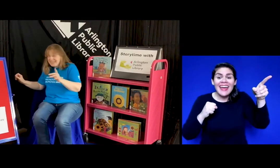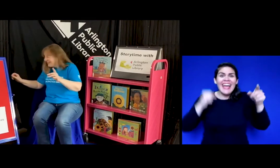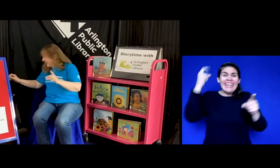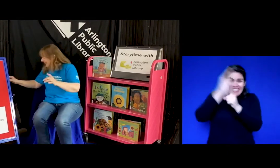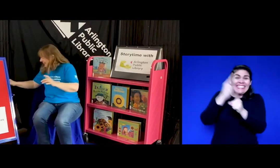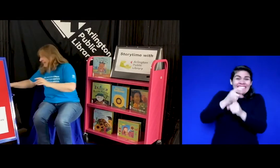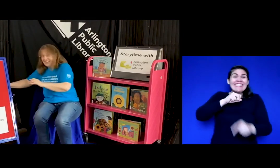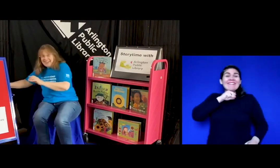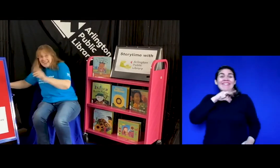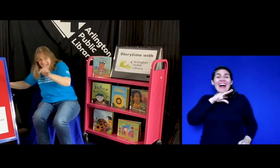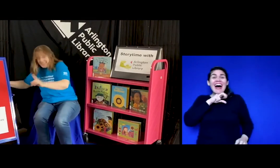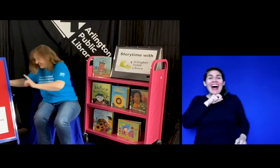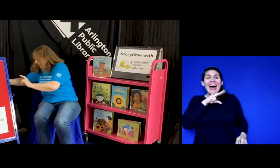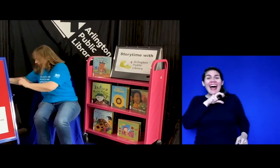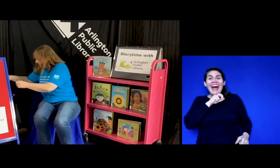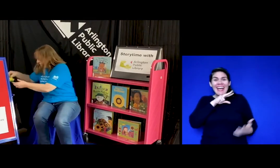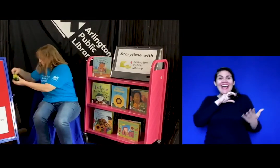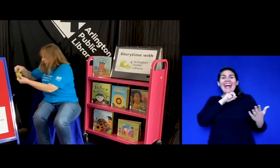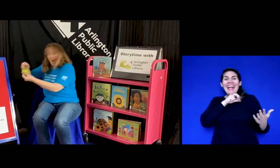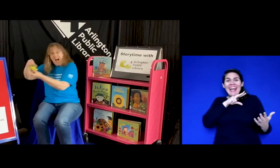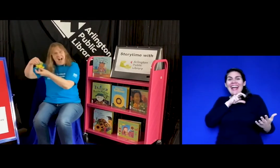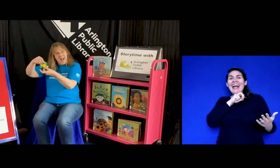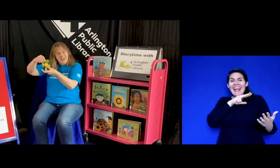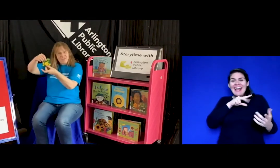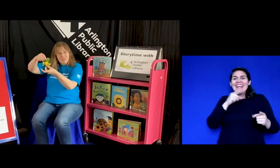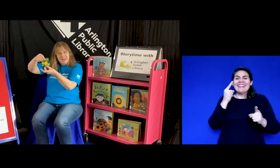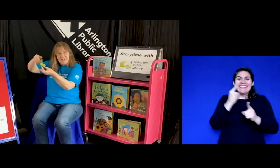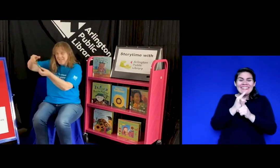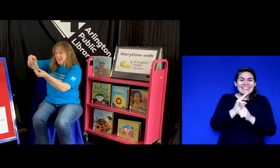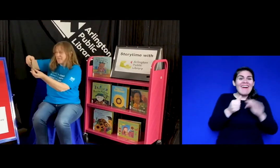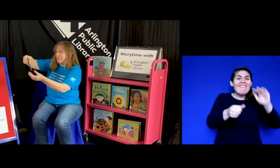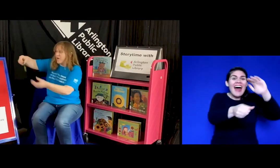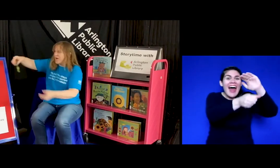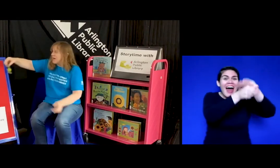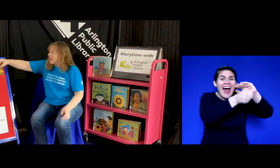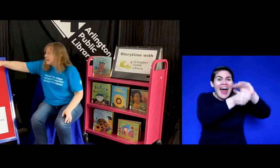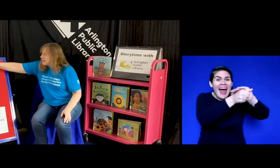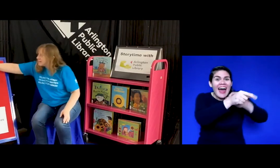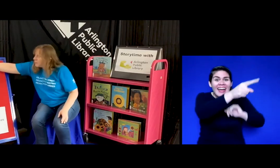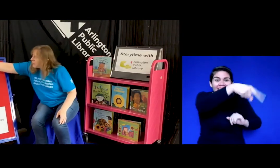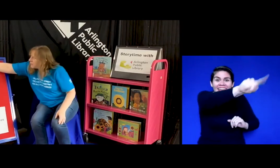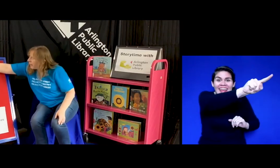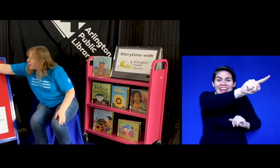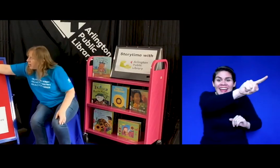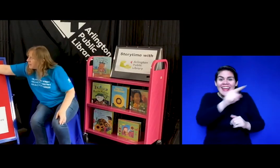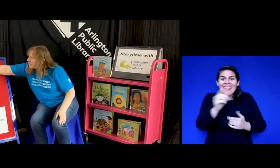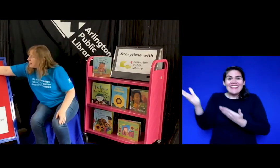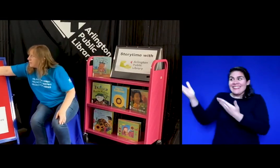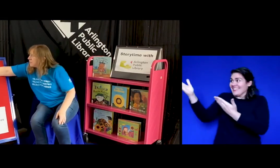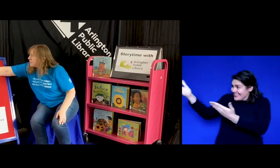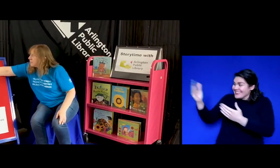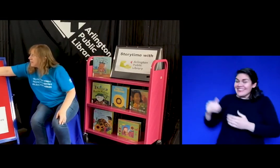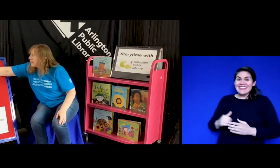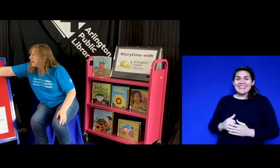can yeah that's right it's a frog ribbit i've got a frog hiding somewhere in my garden yeah